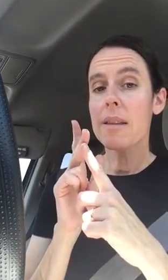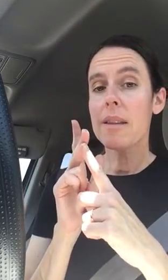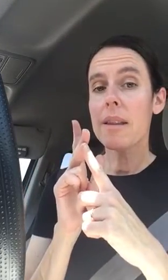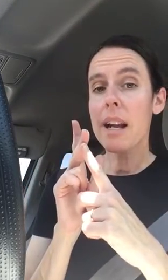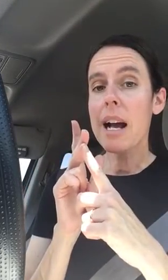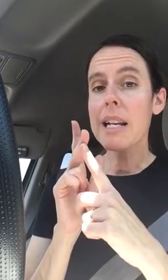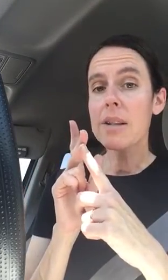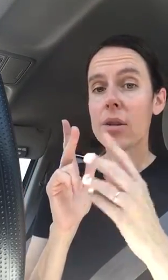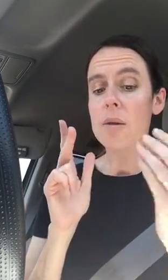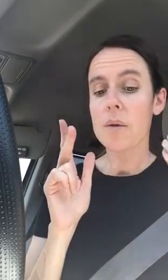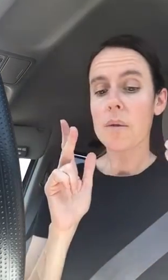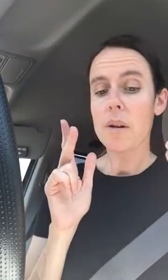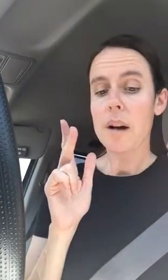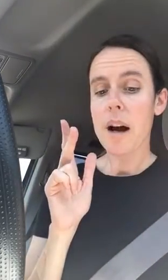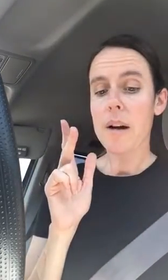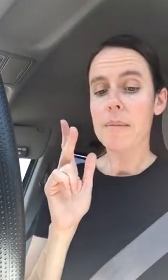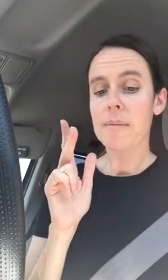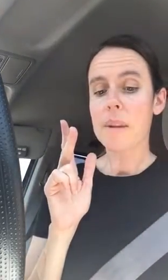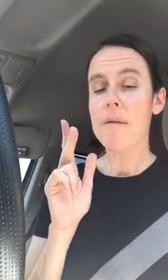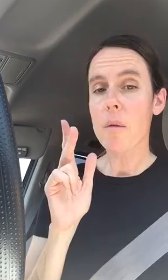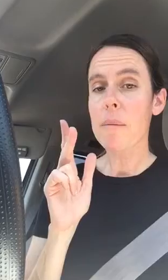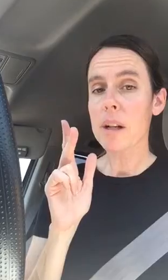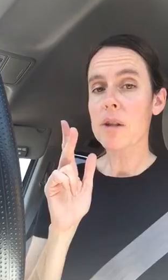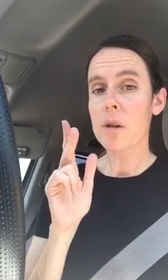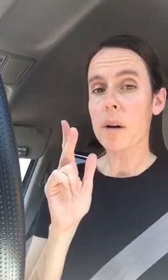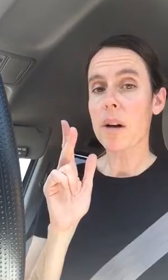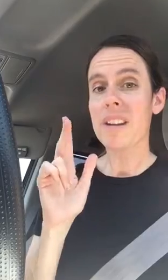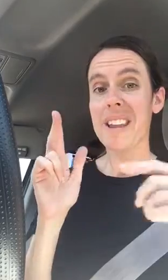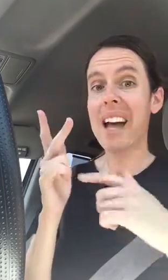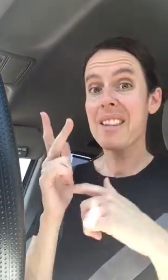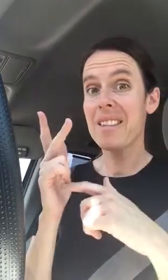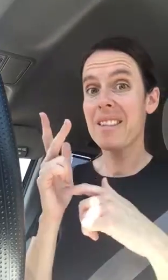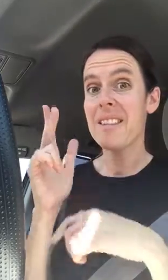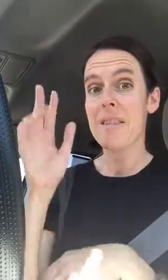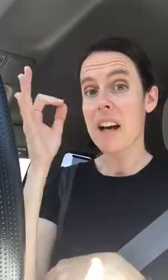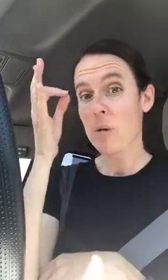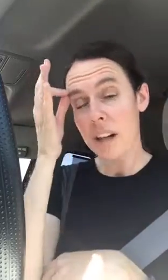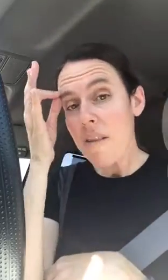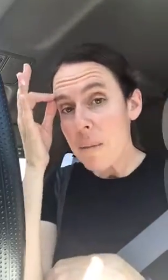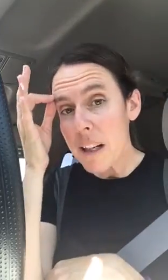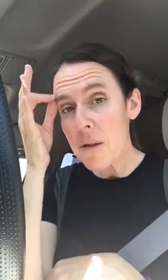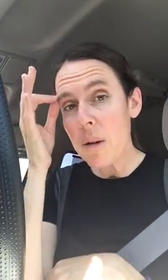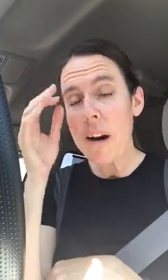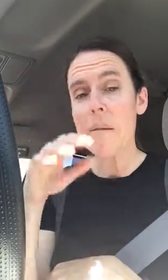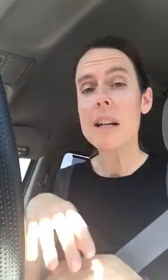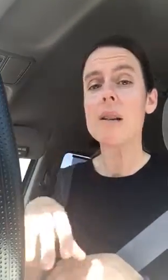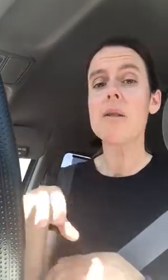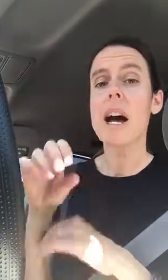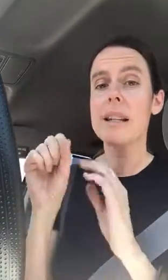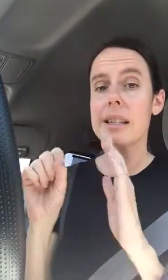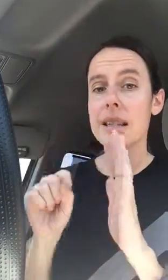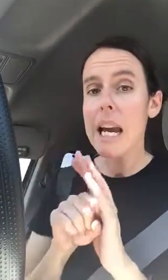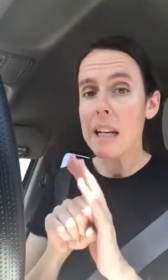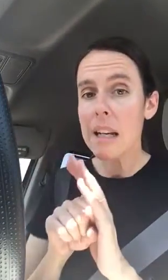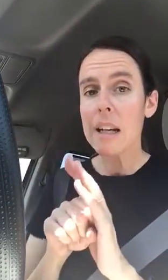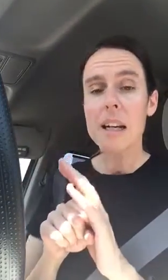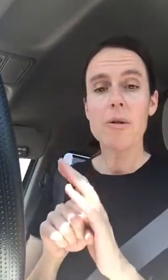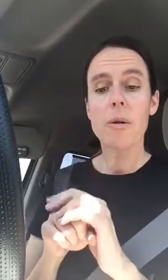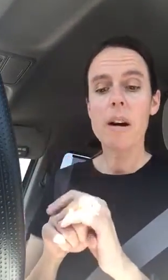then I need to Inform the consumer that the federal government is requiring me to do that the state is requiring